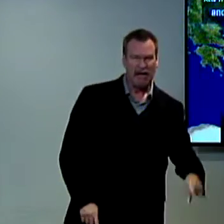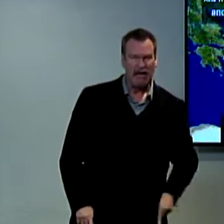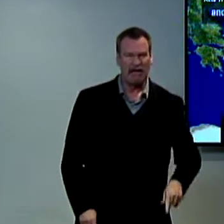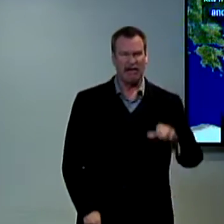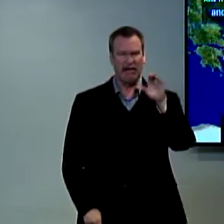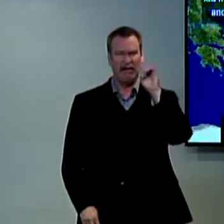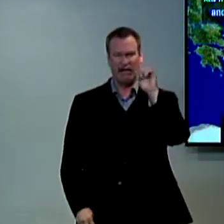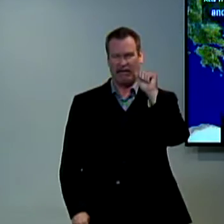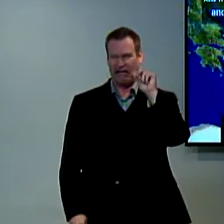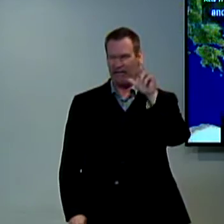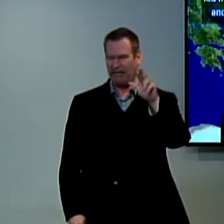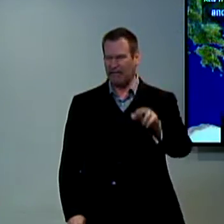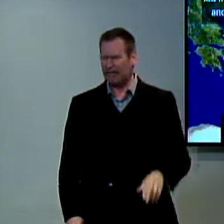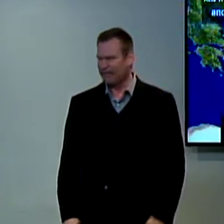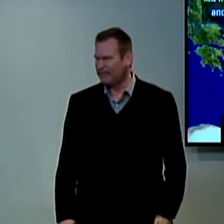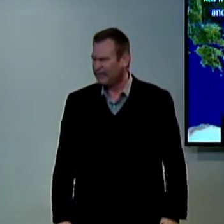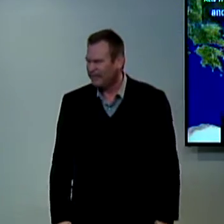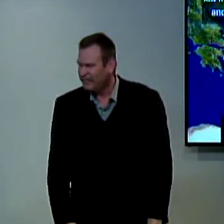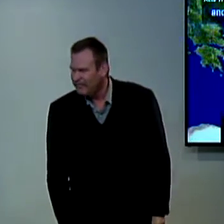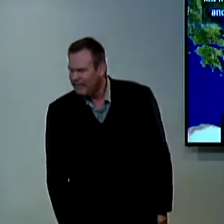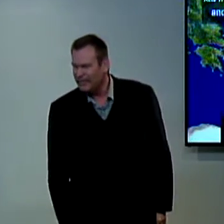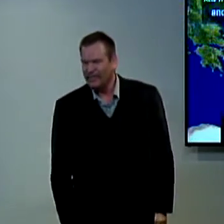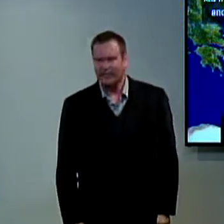we don't want Jesus as a king we want the Roman rulers